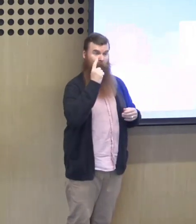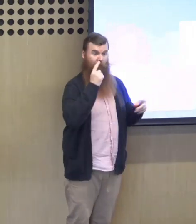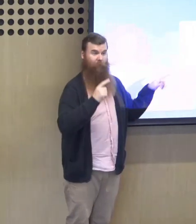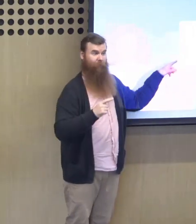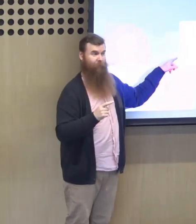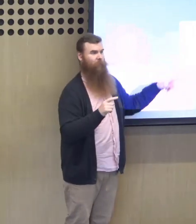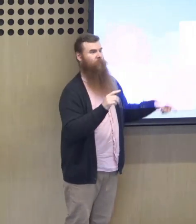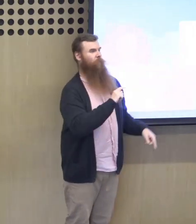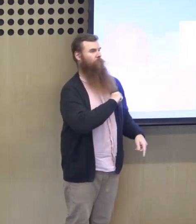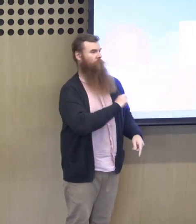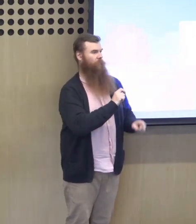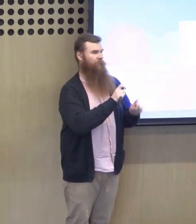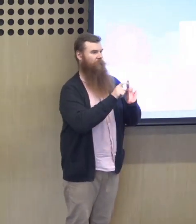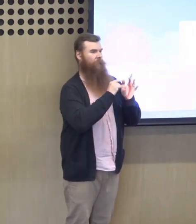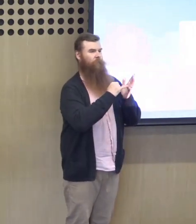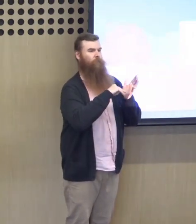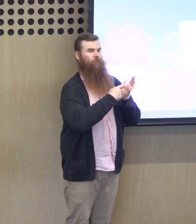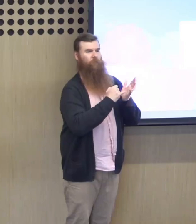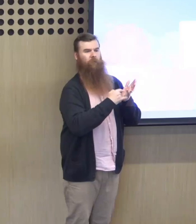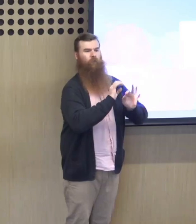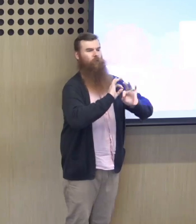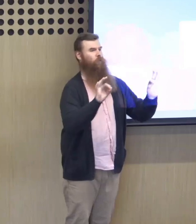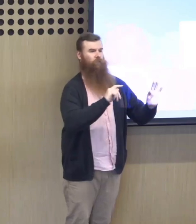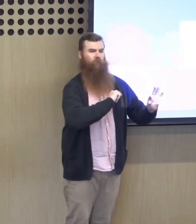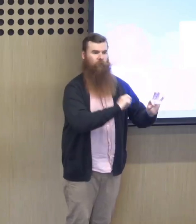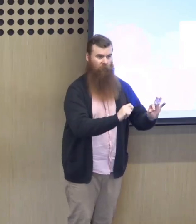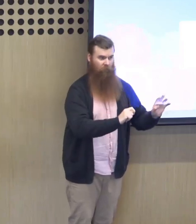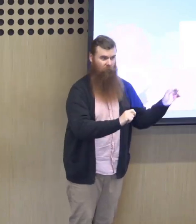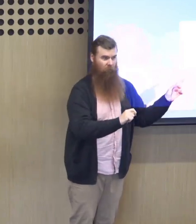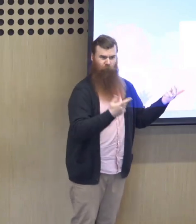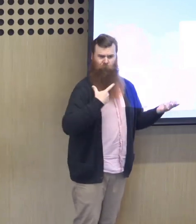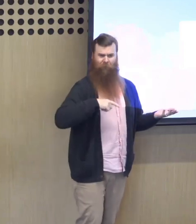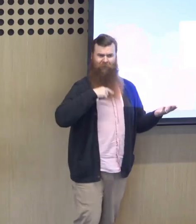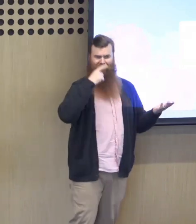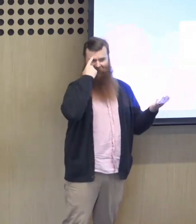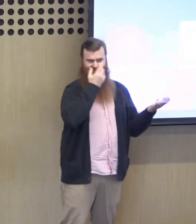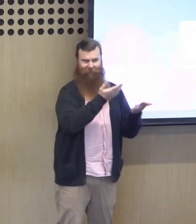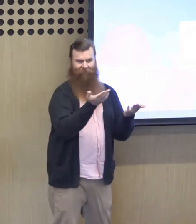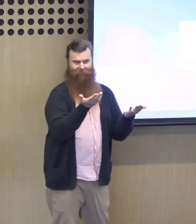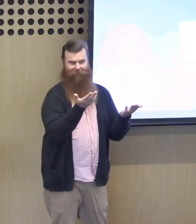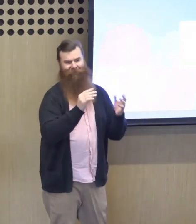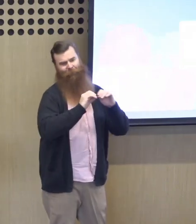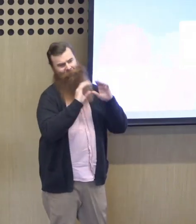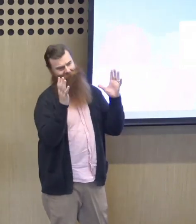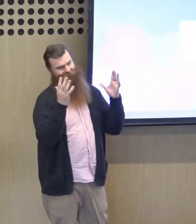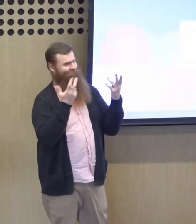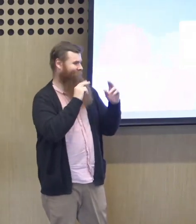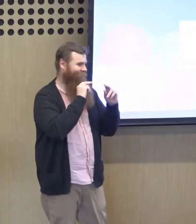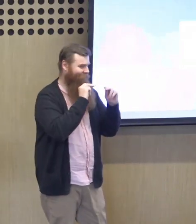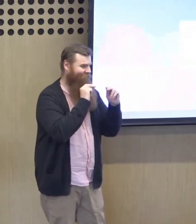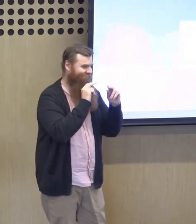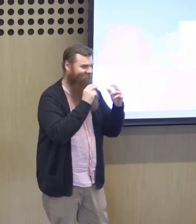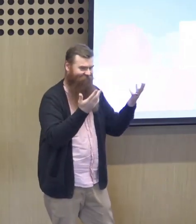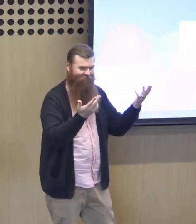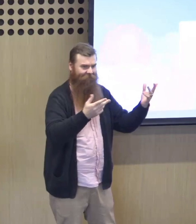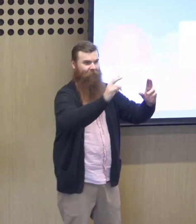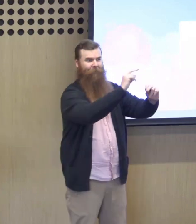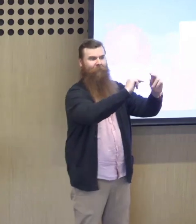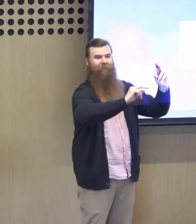there's another one that's distrust. this is a really interesting one. So it, I'm just curious why there would be distrust, but there's